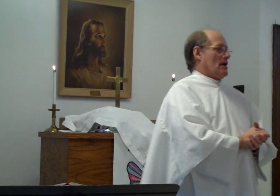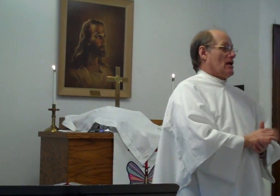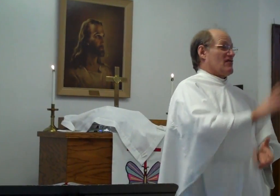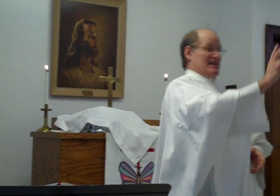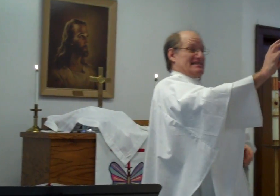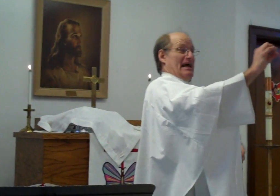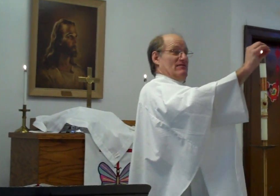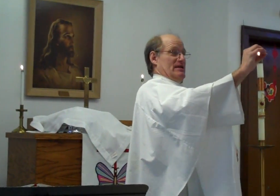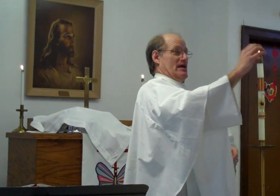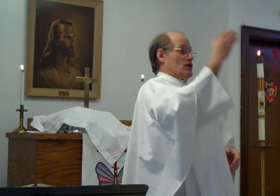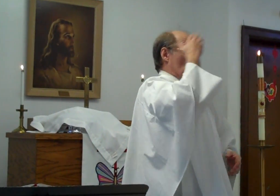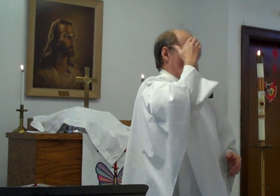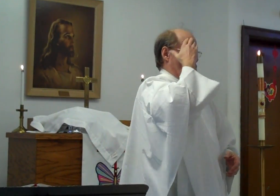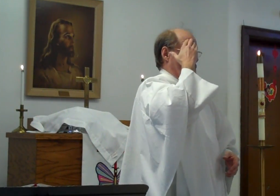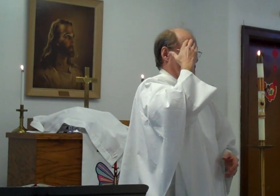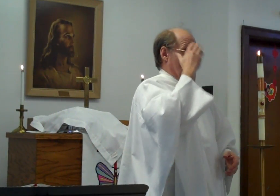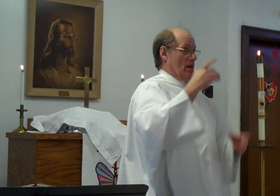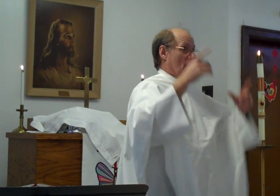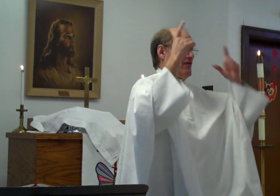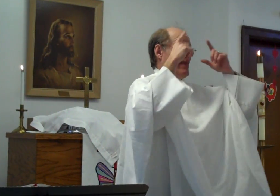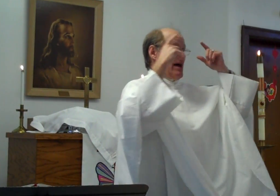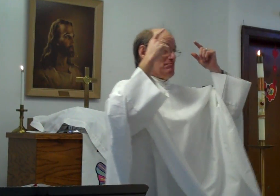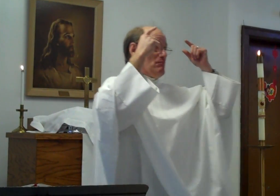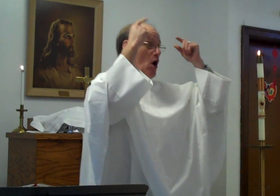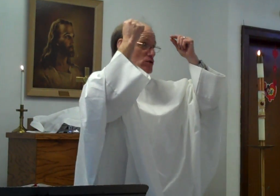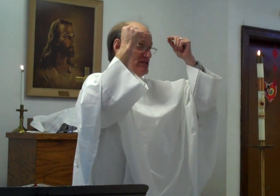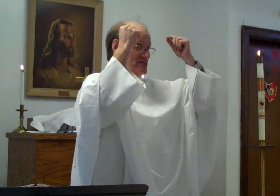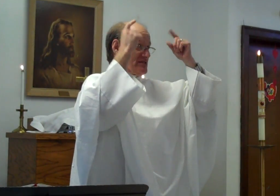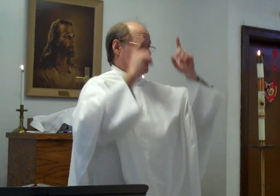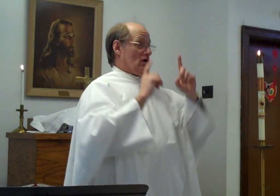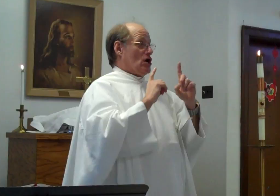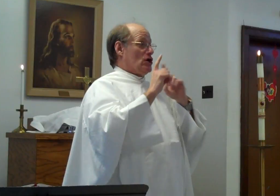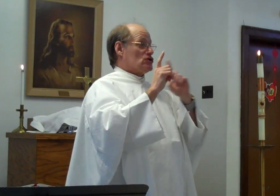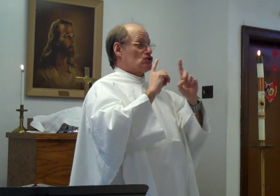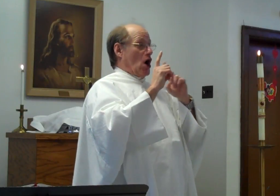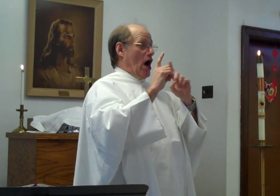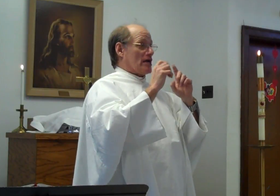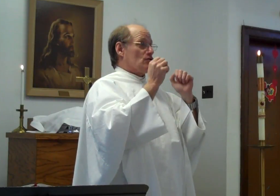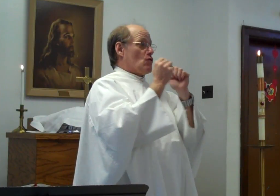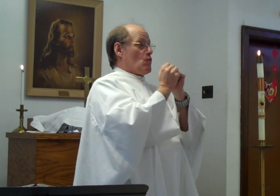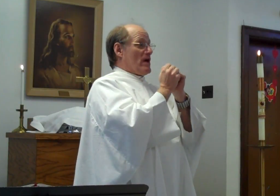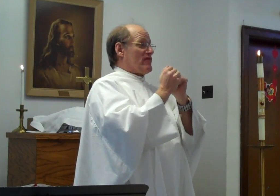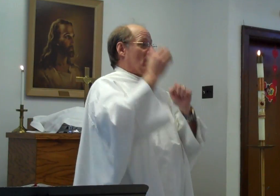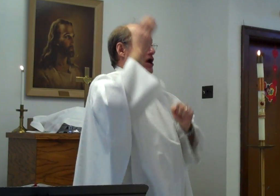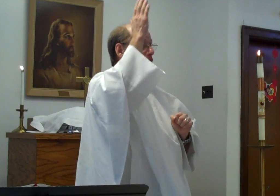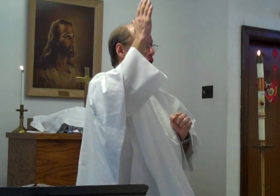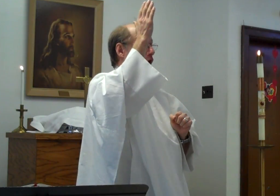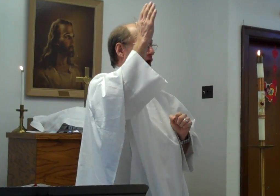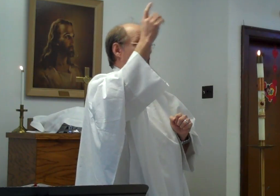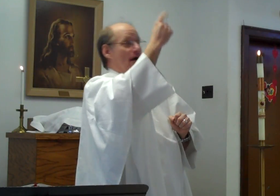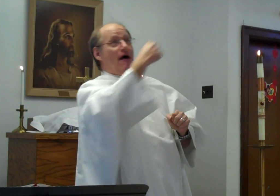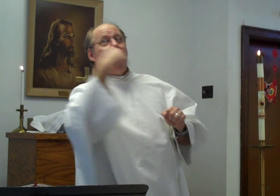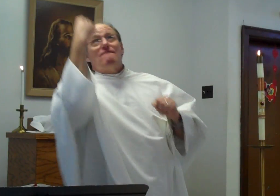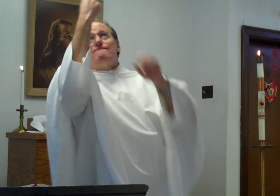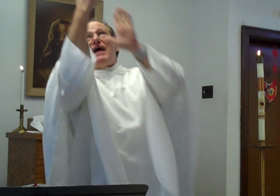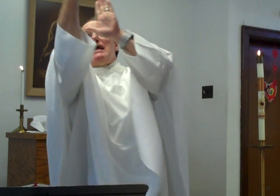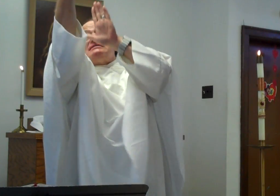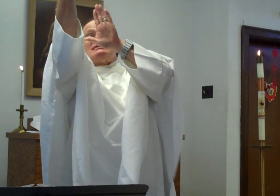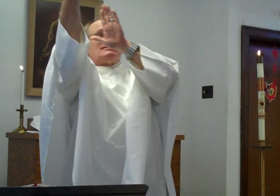The 70 knew that Moses taught with God face